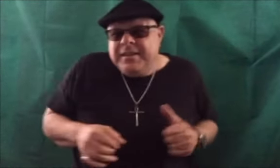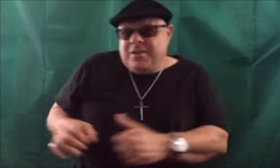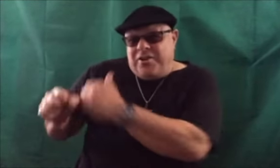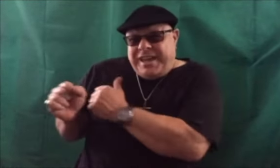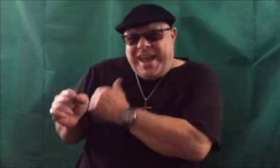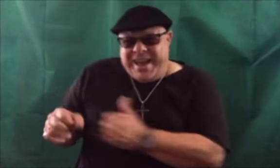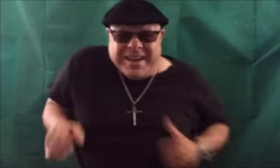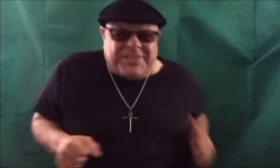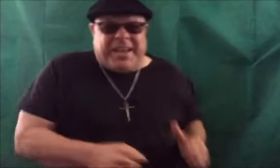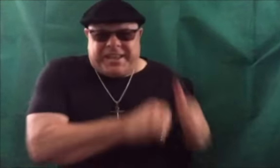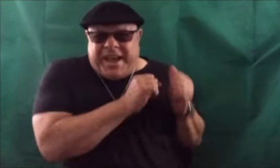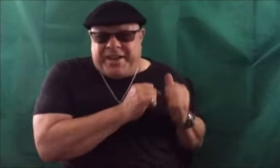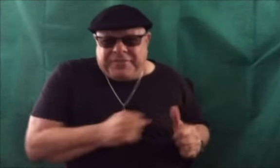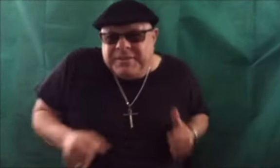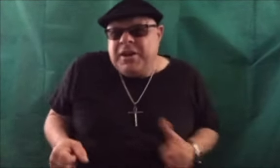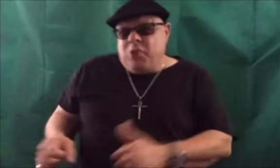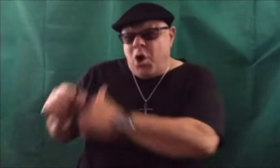Oh, yeah. Let's get it, Kev. Woo!